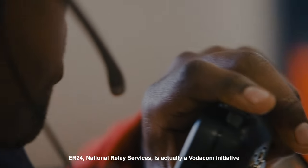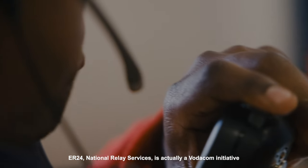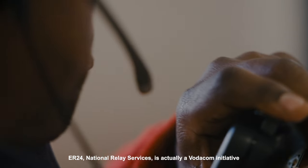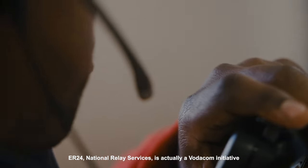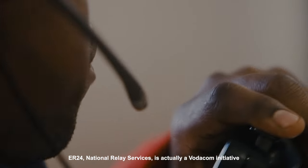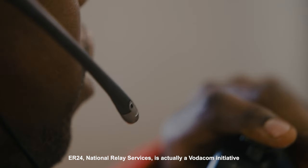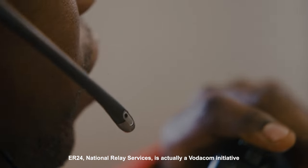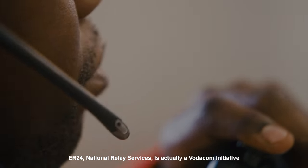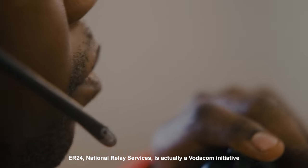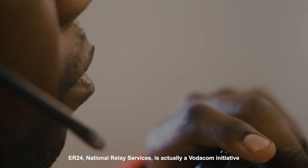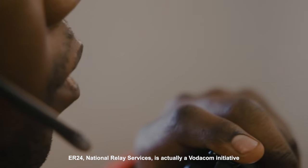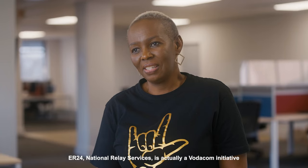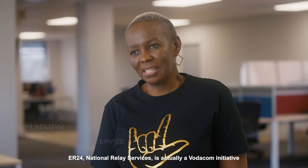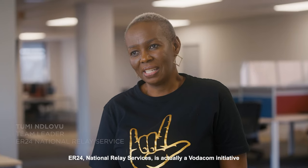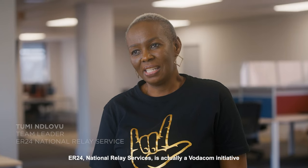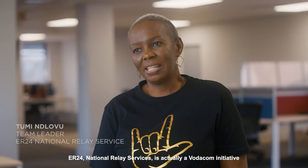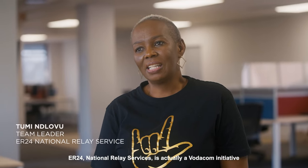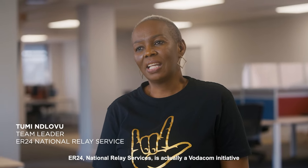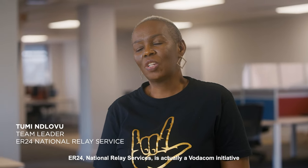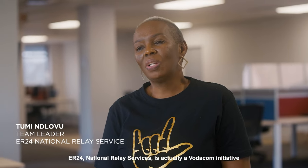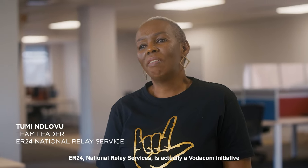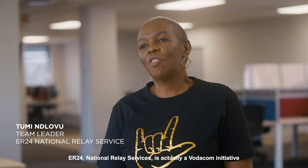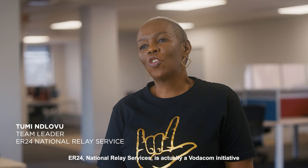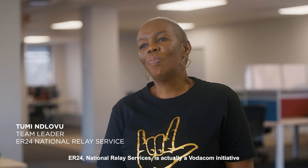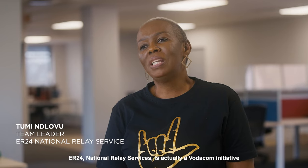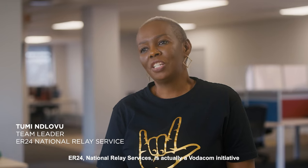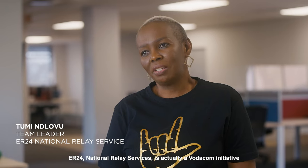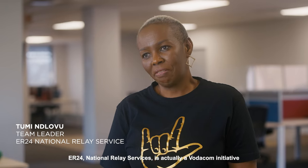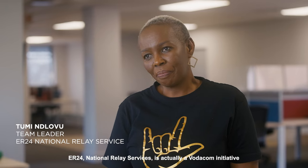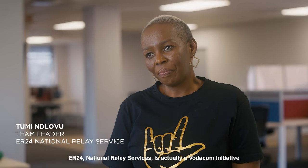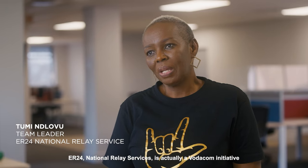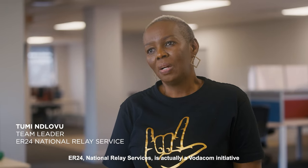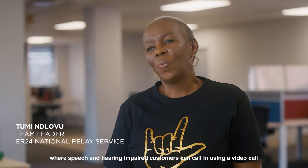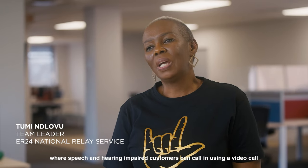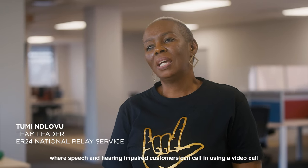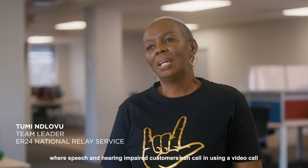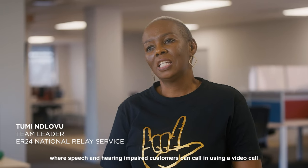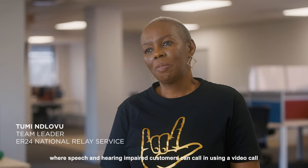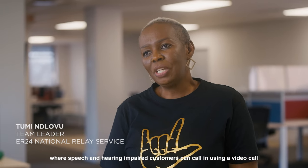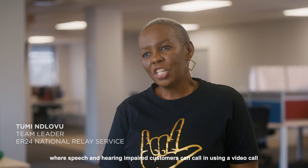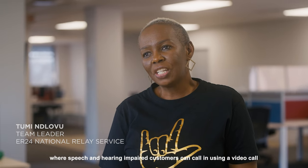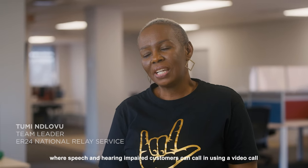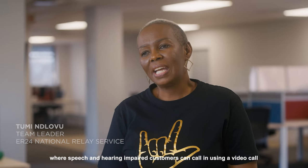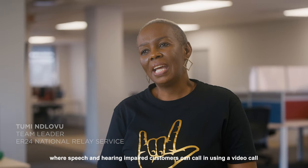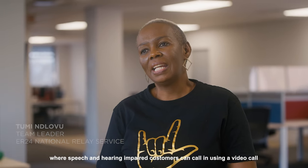ER24 National Relay Services is actually a VORICOM initiative where speech and